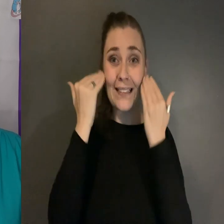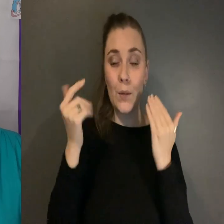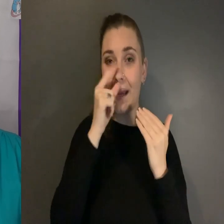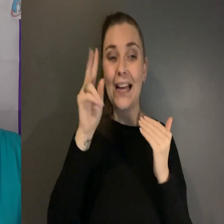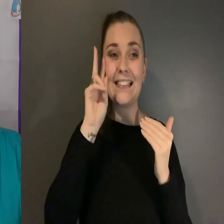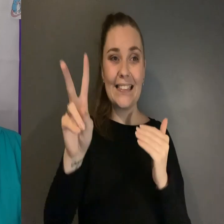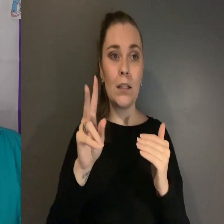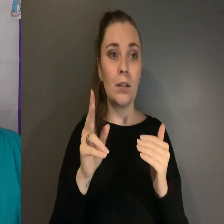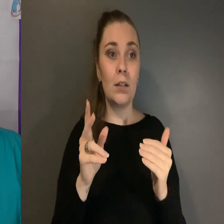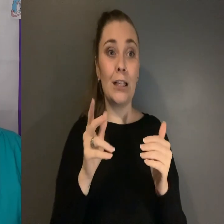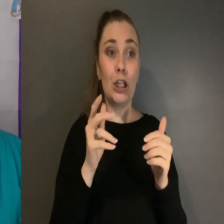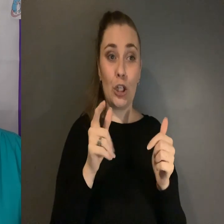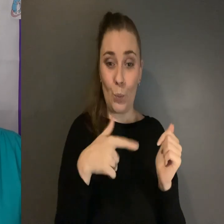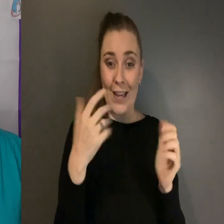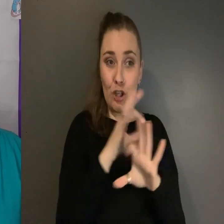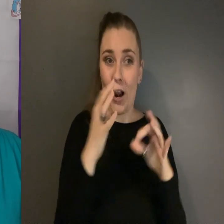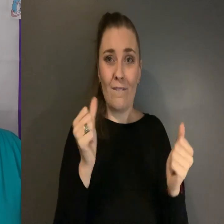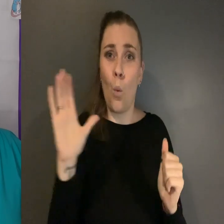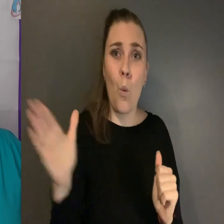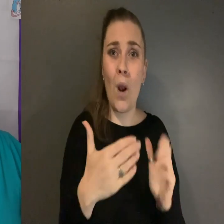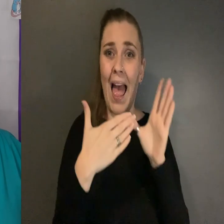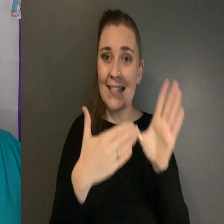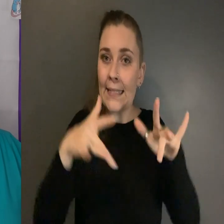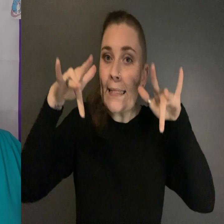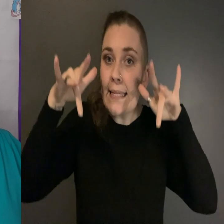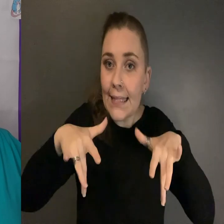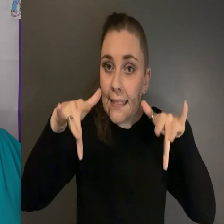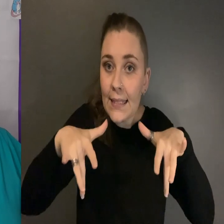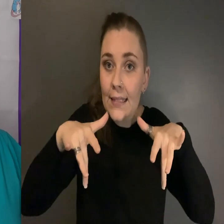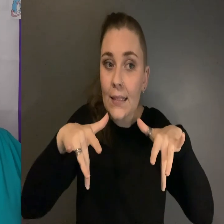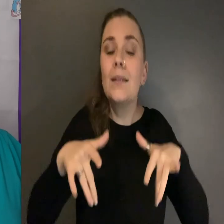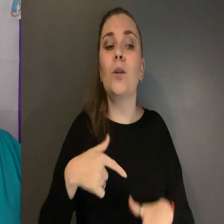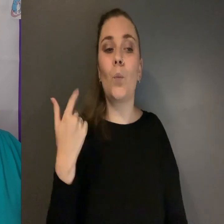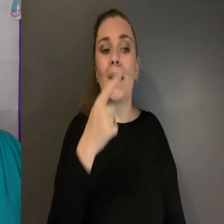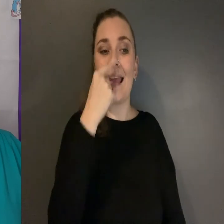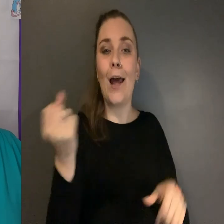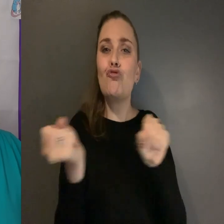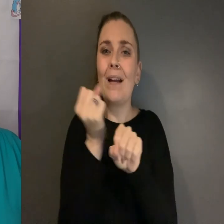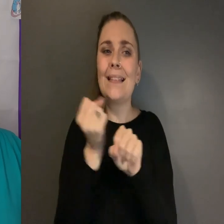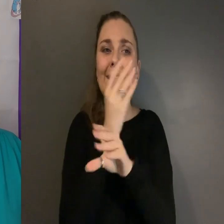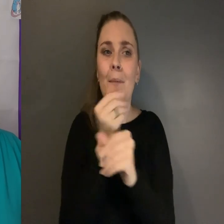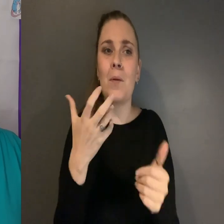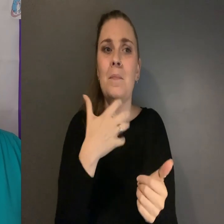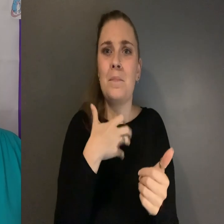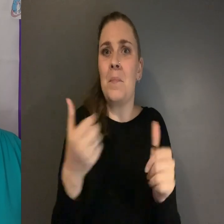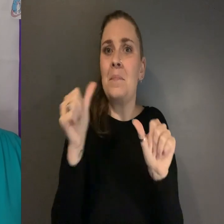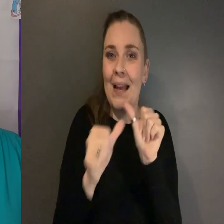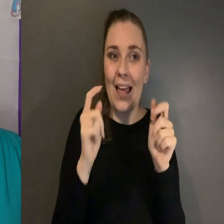while we don't have all the answers yet We can create something much better than the systems we